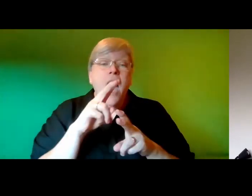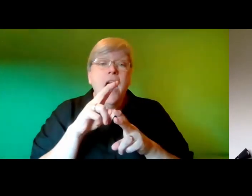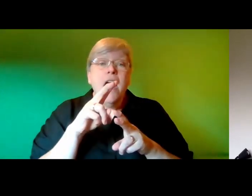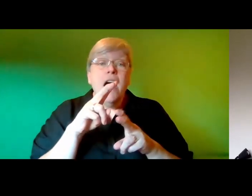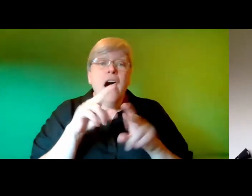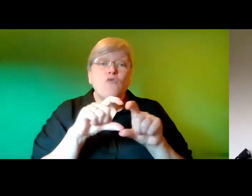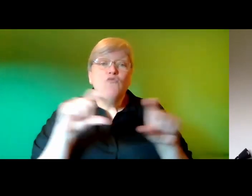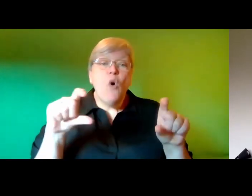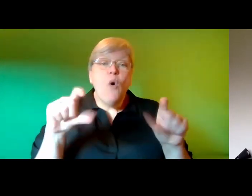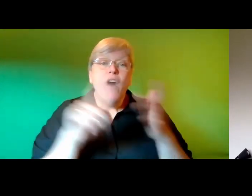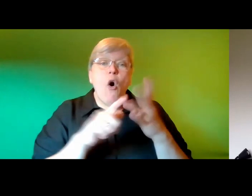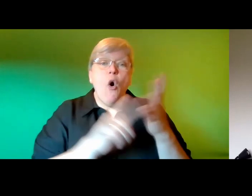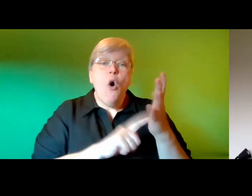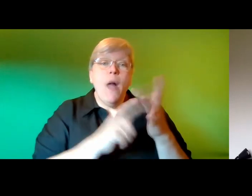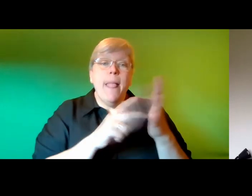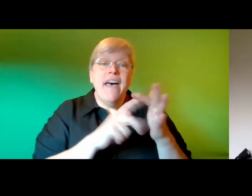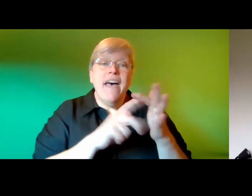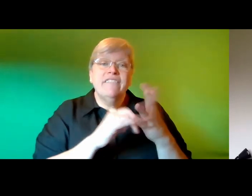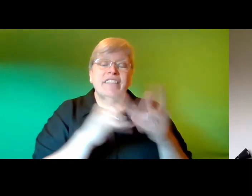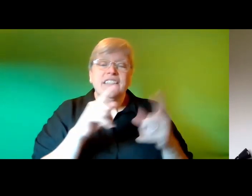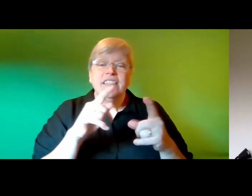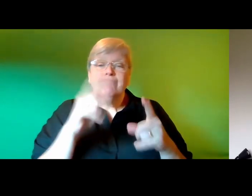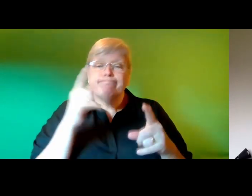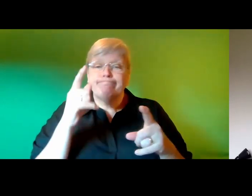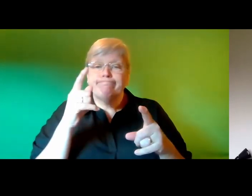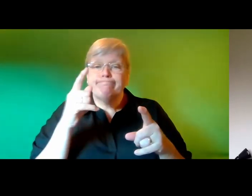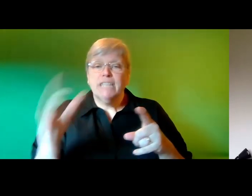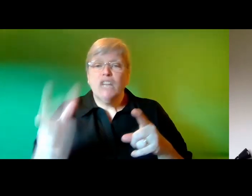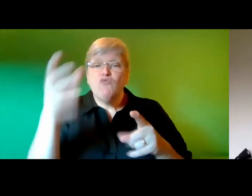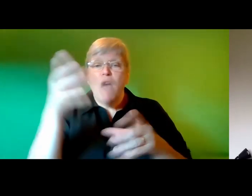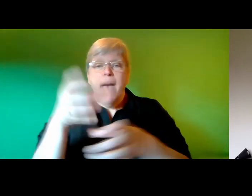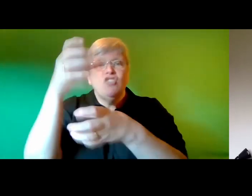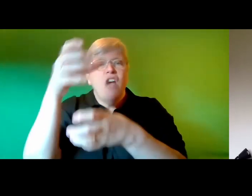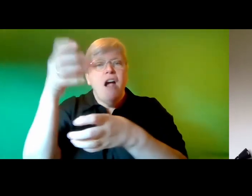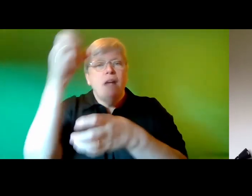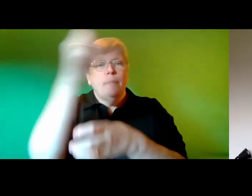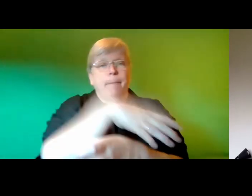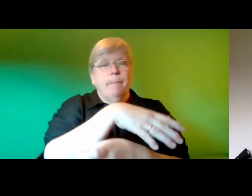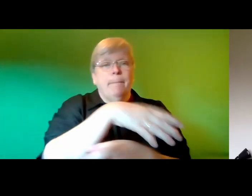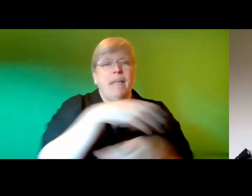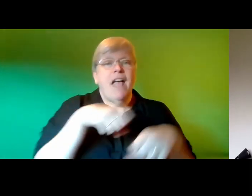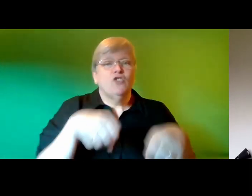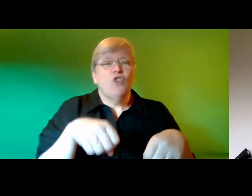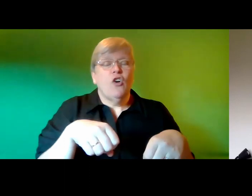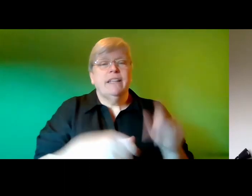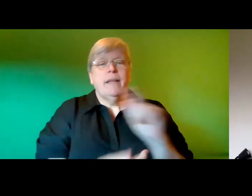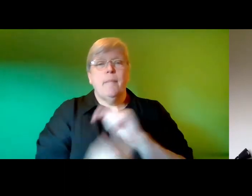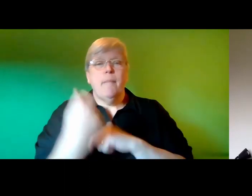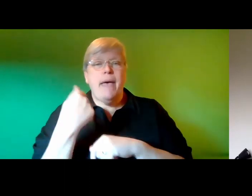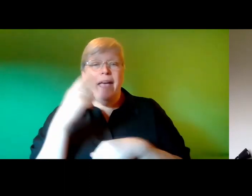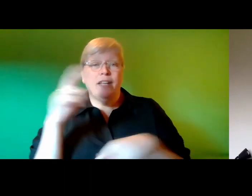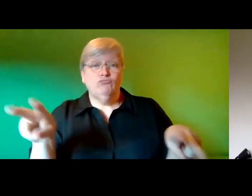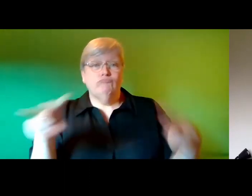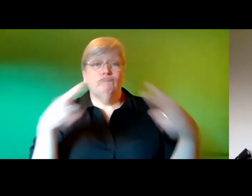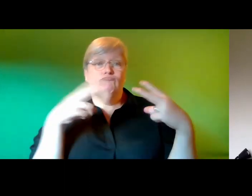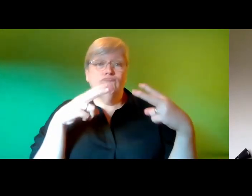of olives he quickly grabs a jar at random and drops it in the trolley then turns back to look intently at charlie